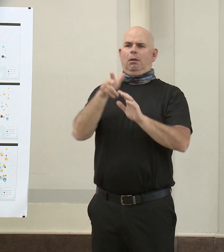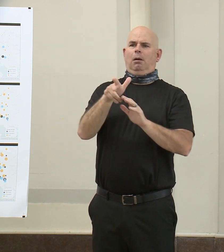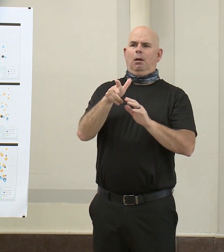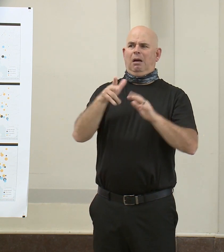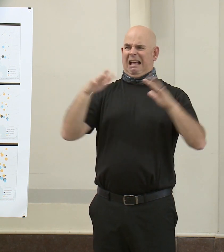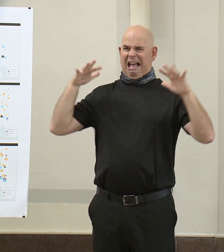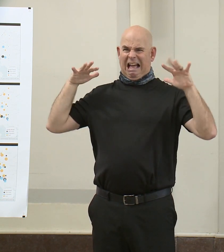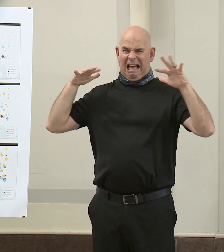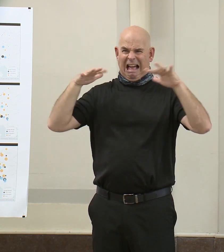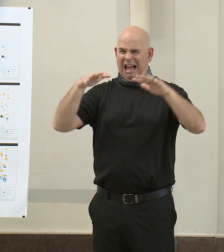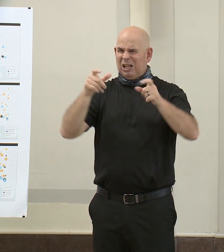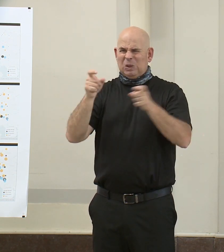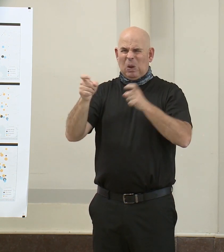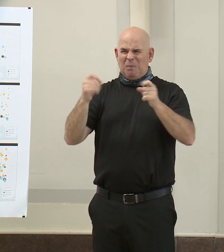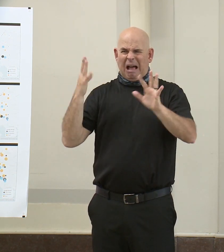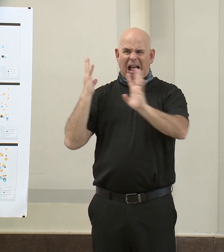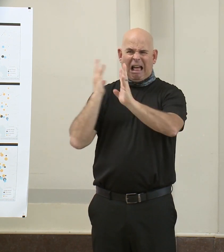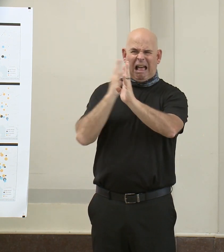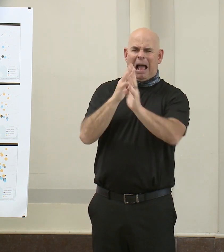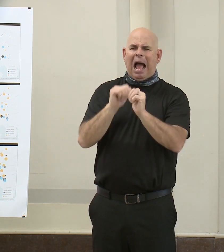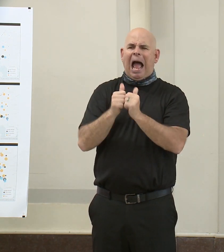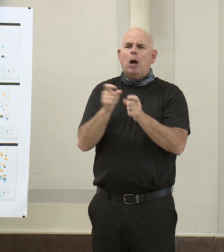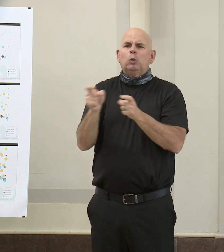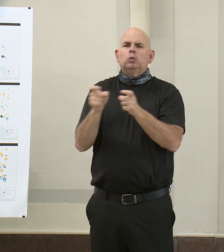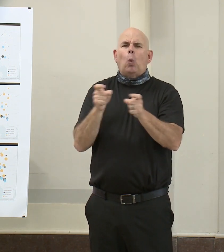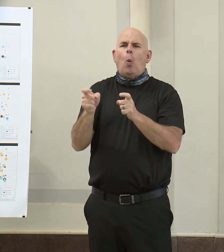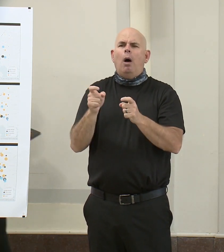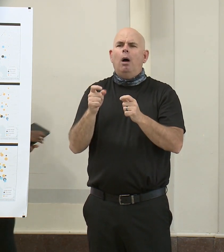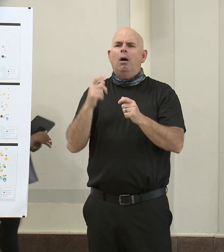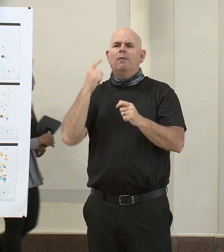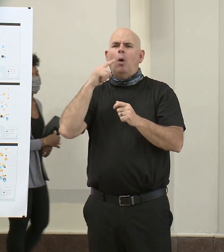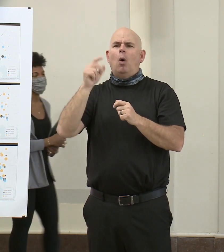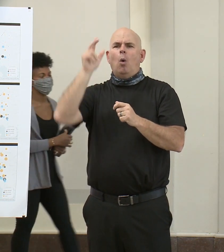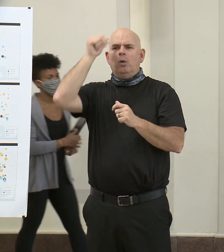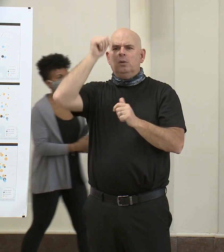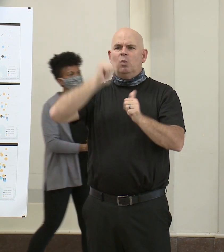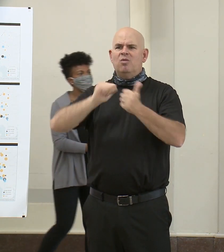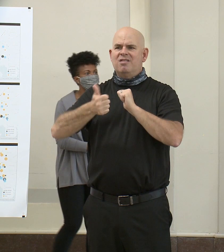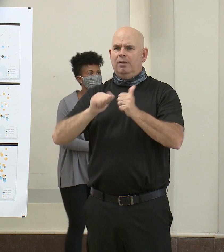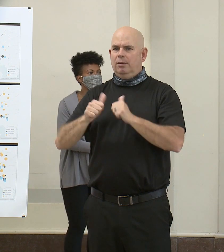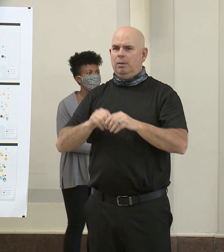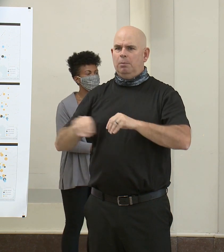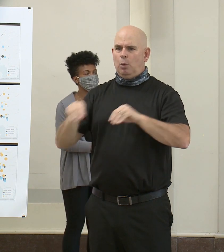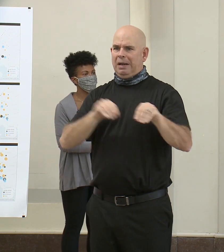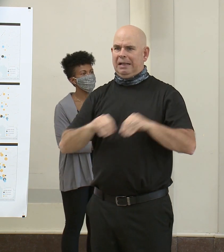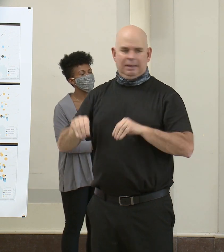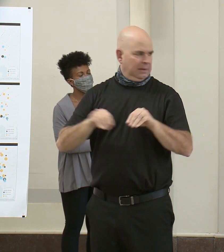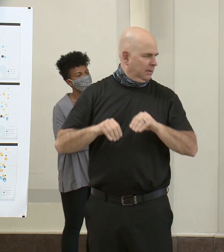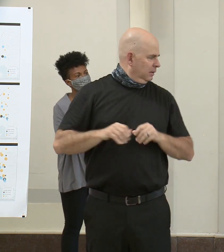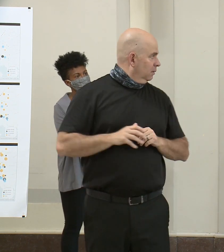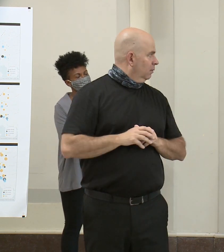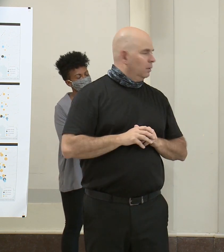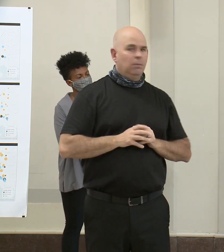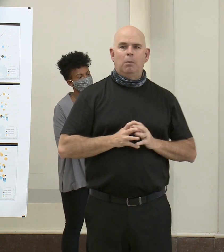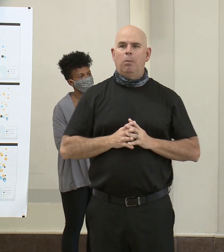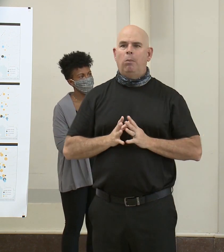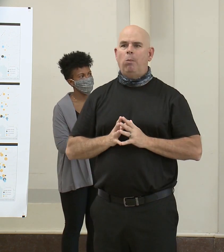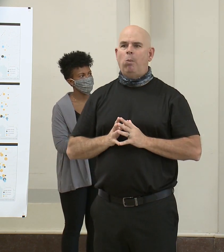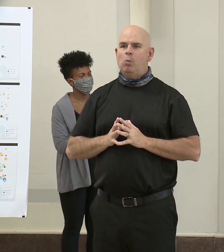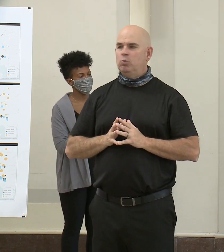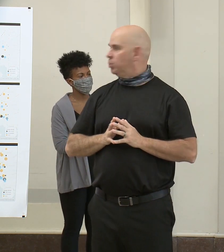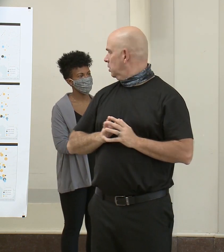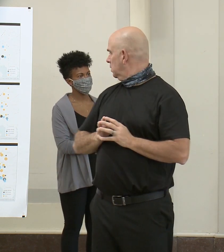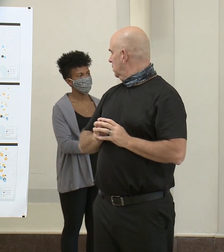steps are being done at these community mobile sites to make sure that people who are potentially symptomatic are not congregating in one space?